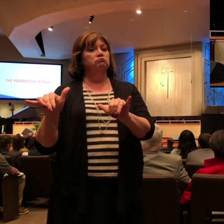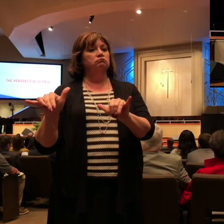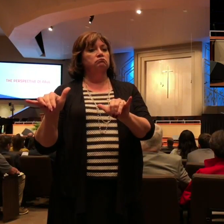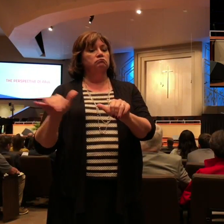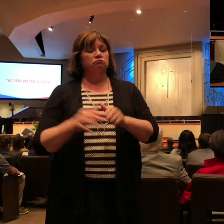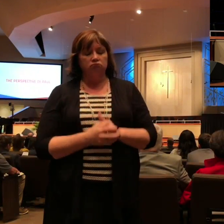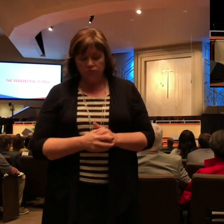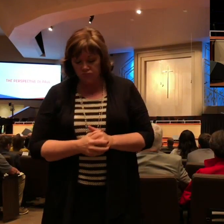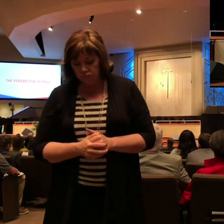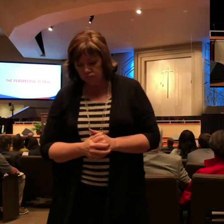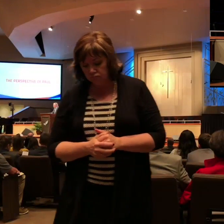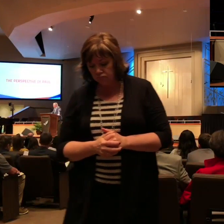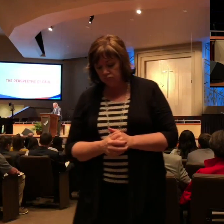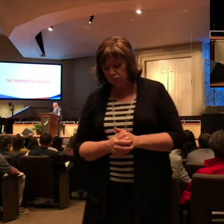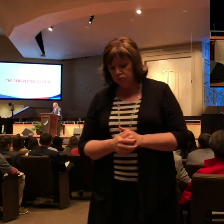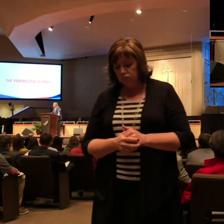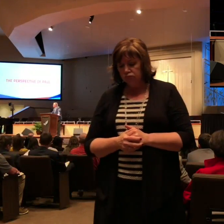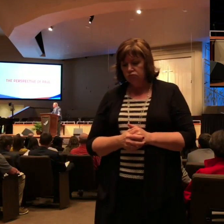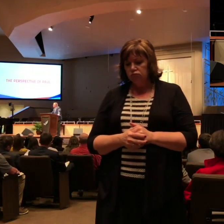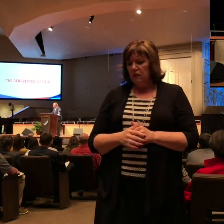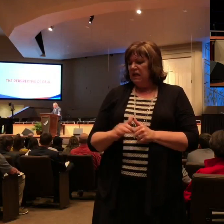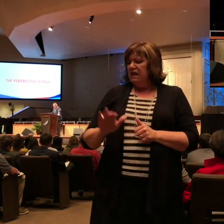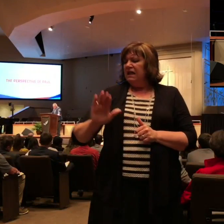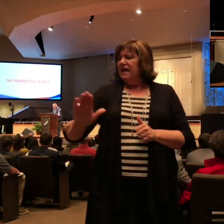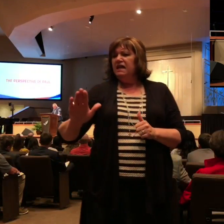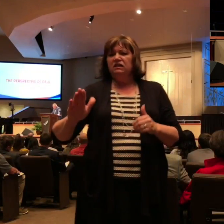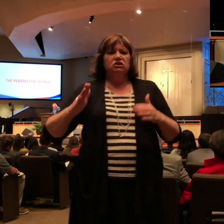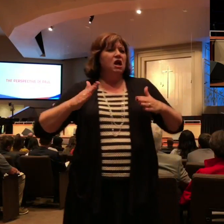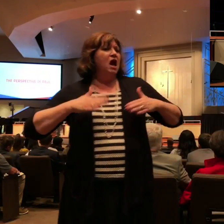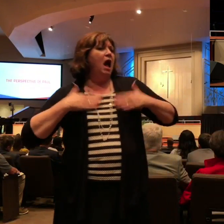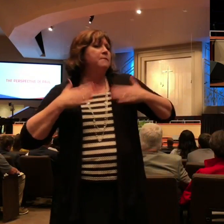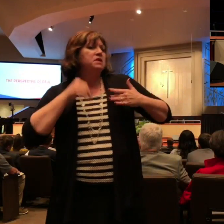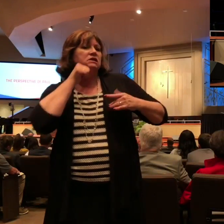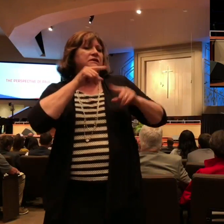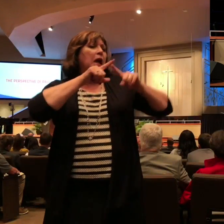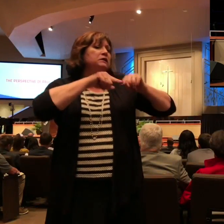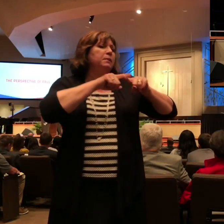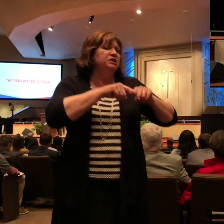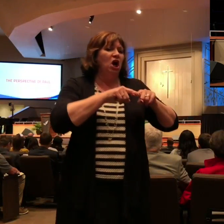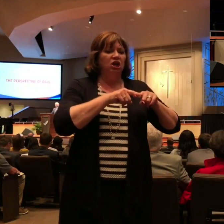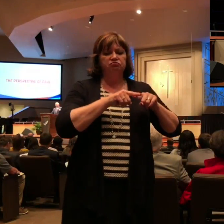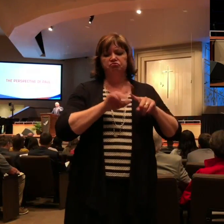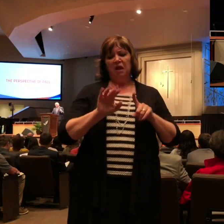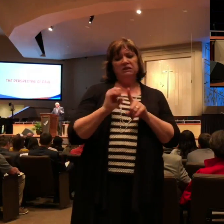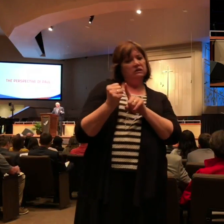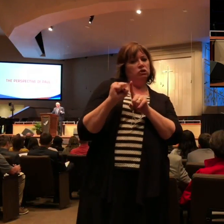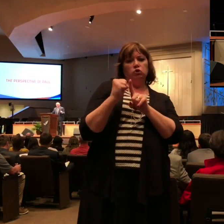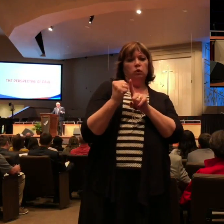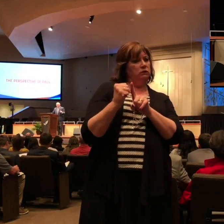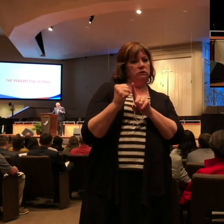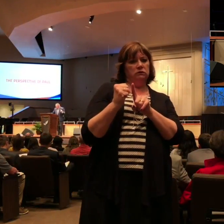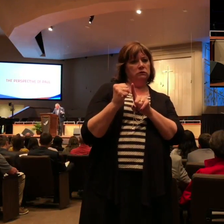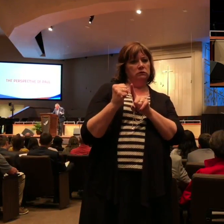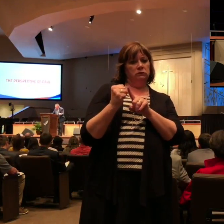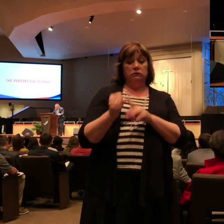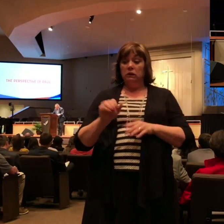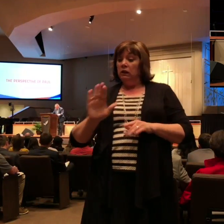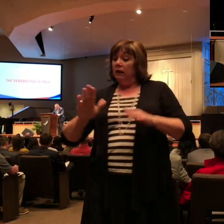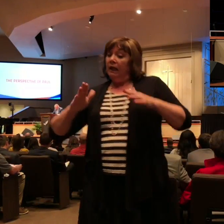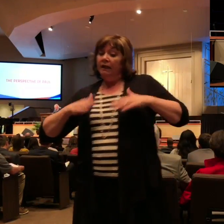did not find his joy in ideal circumstances, but he found his joy in others coming